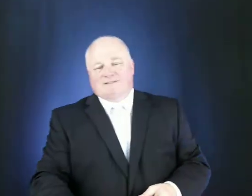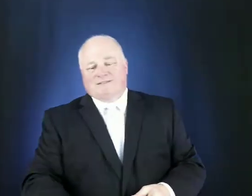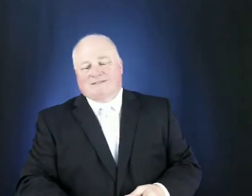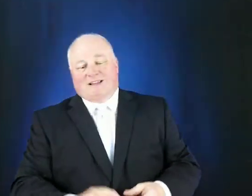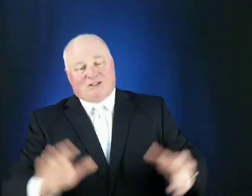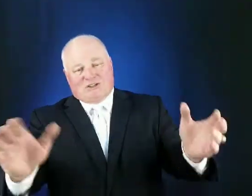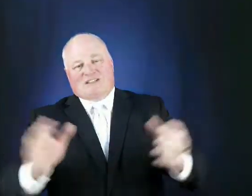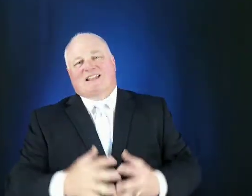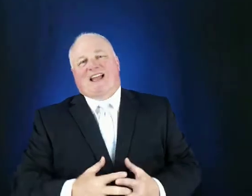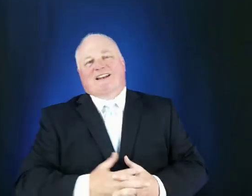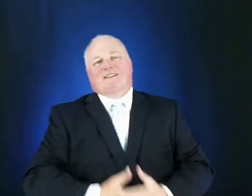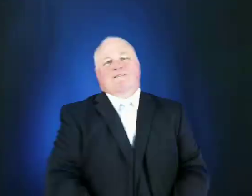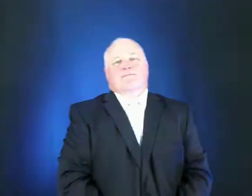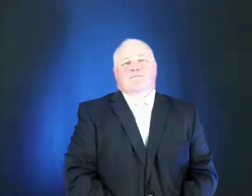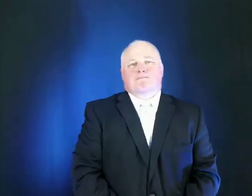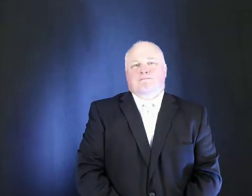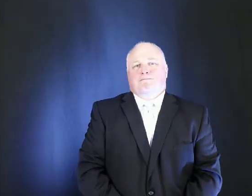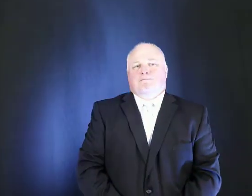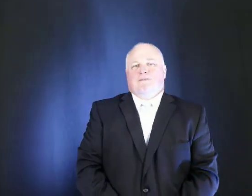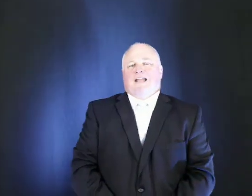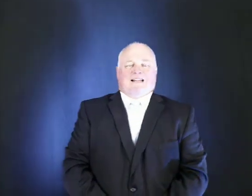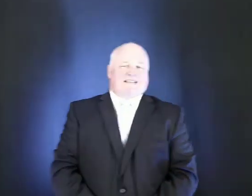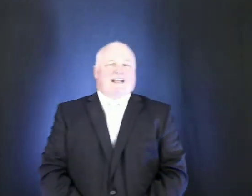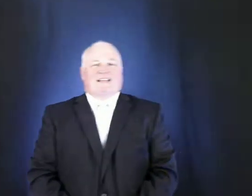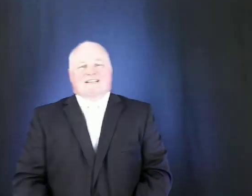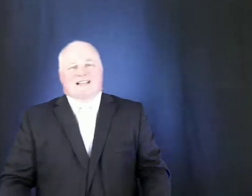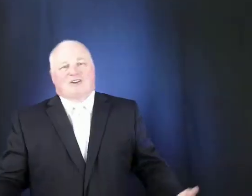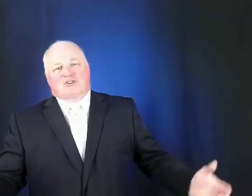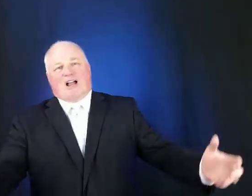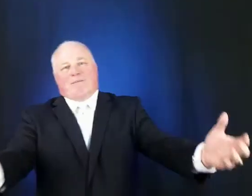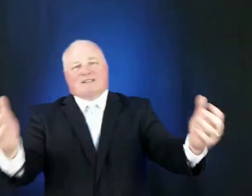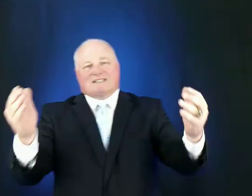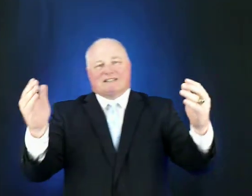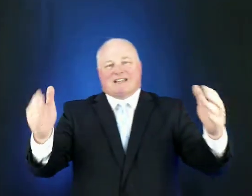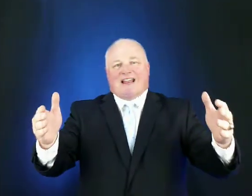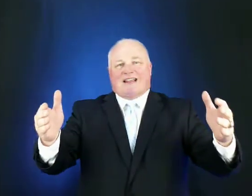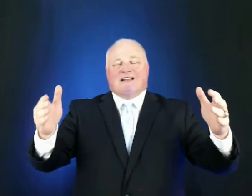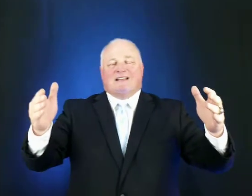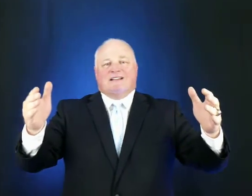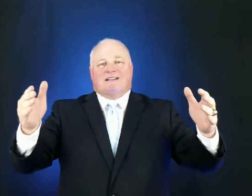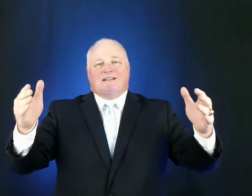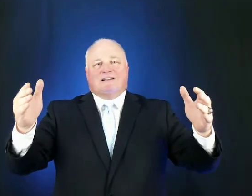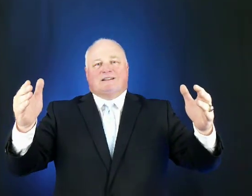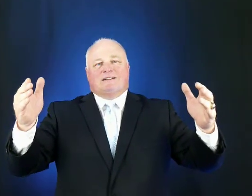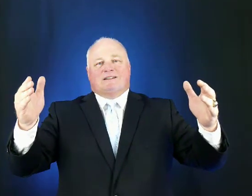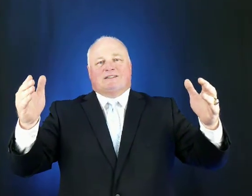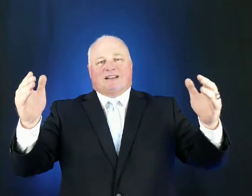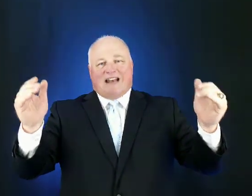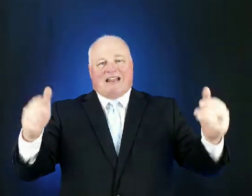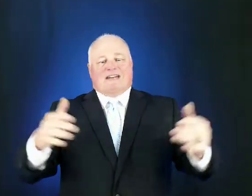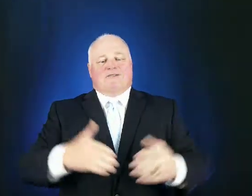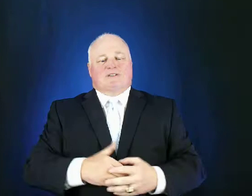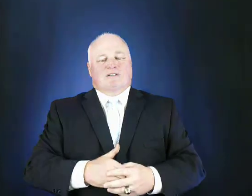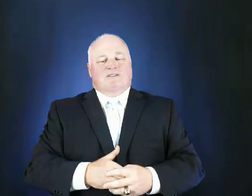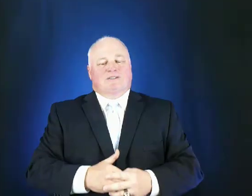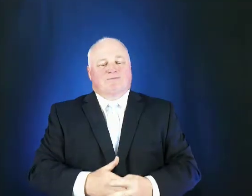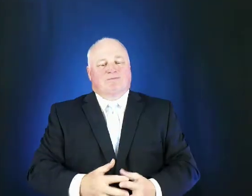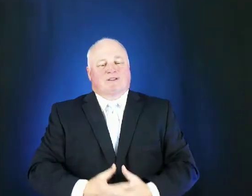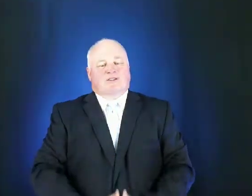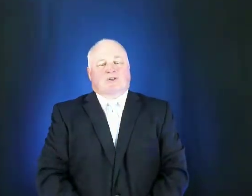is just that as aliens our job is to take the natives to